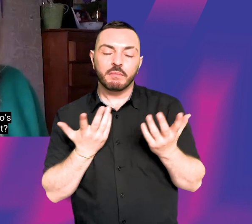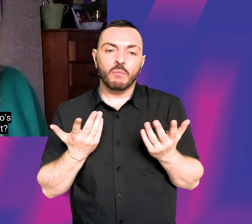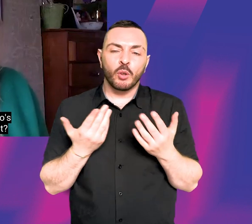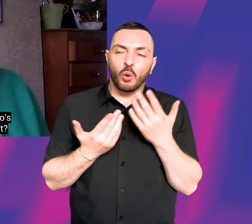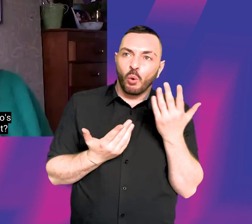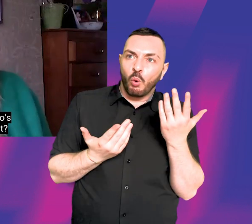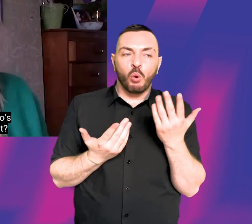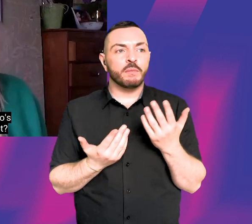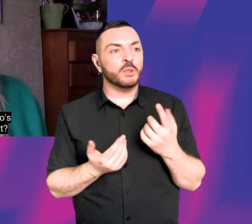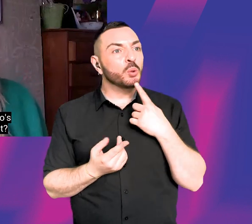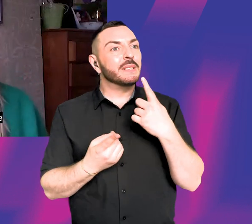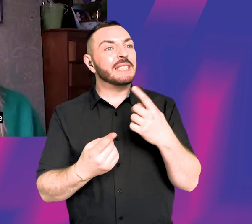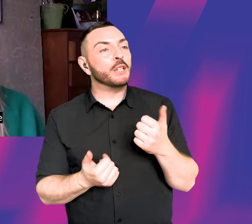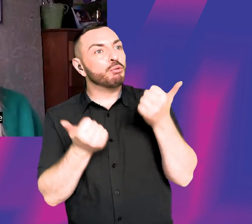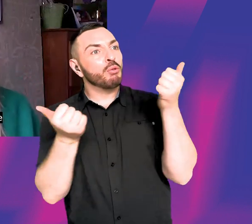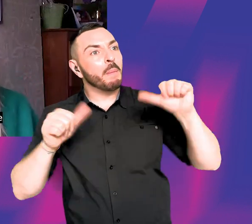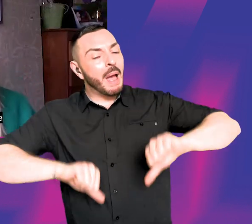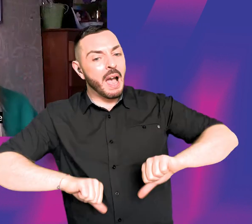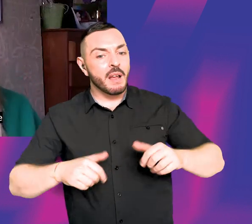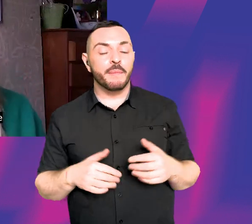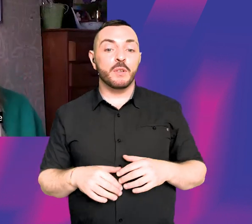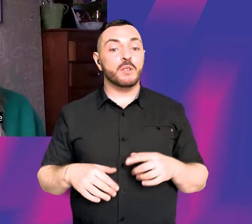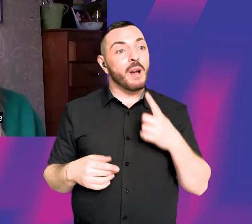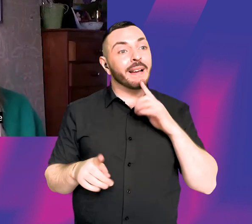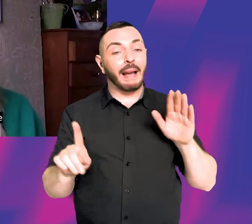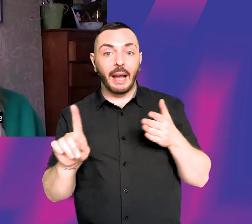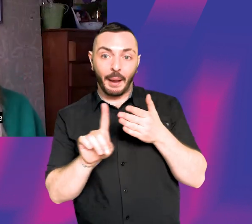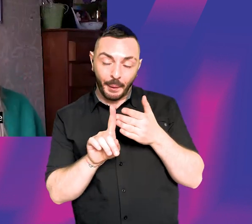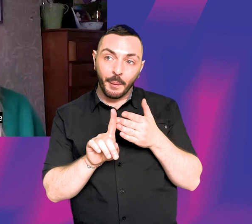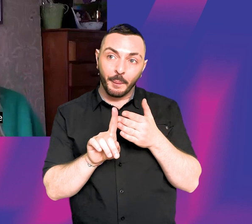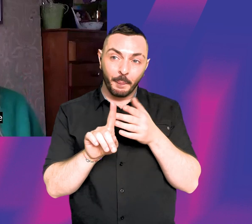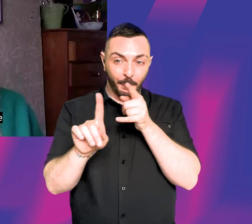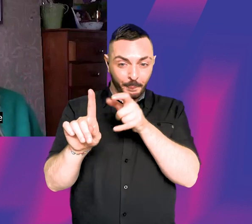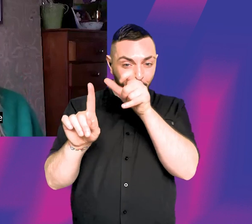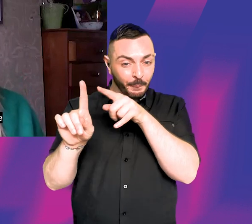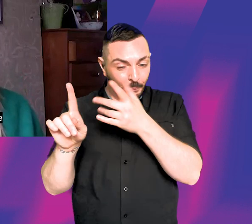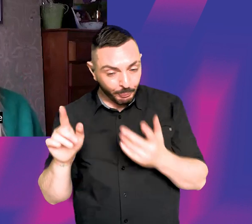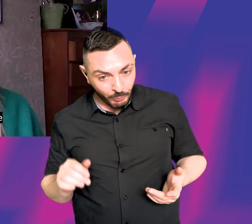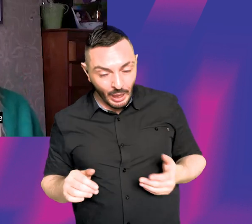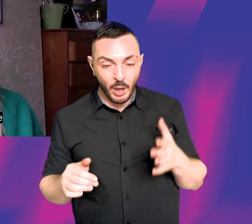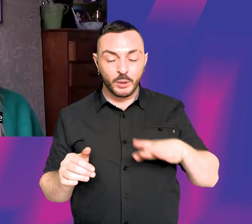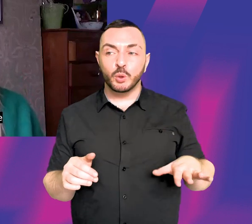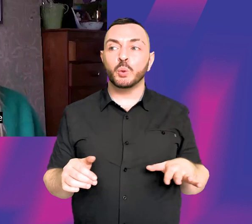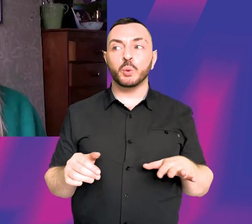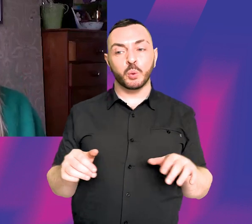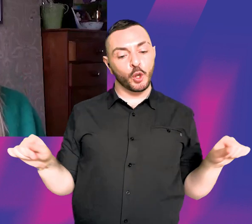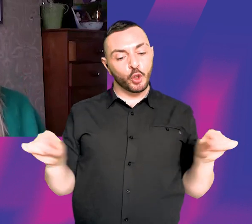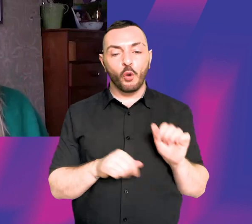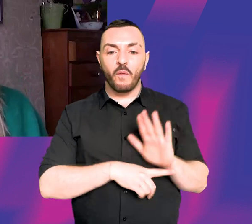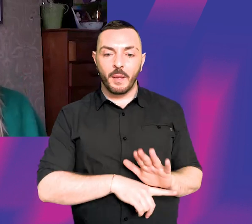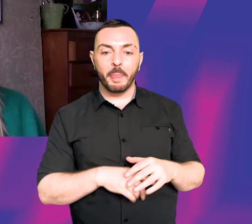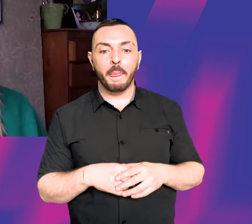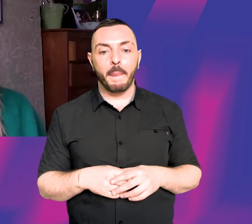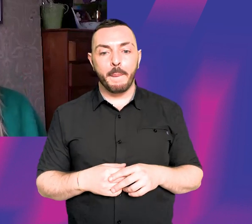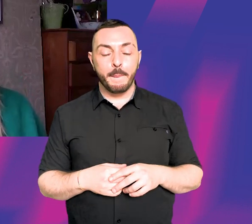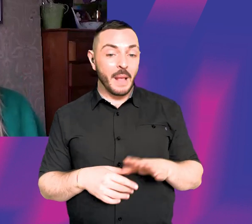whether it's good or bad or not. So I set myself a goal to have made a short film by the time I was 30. I was